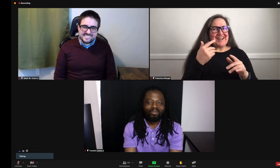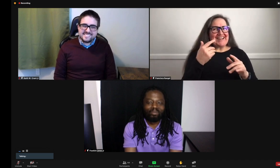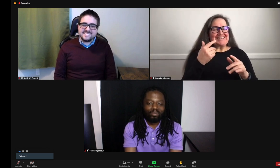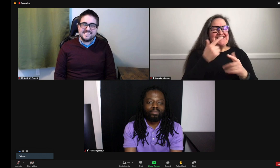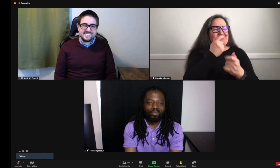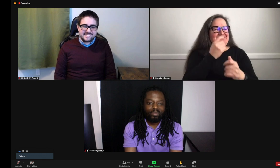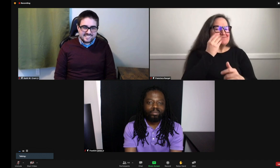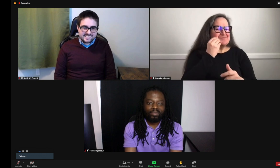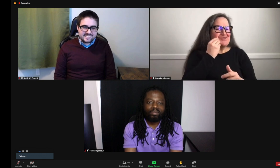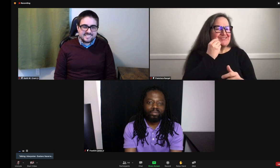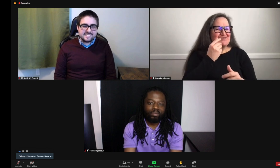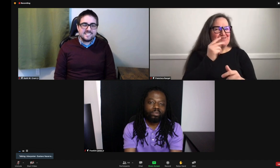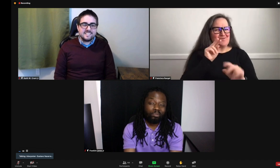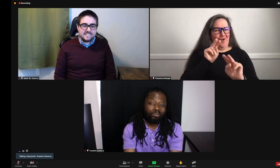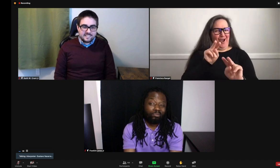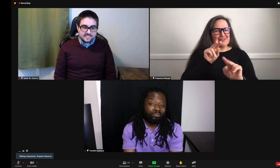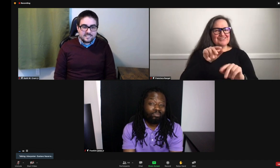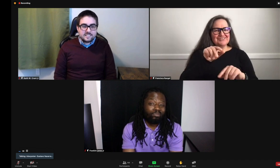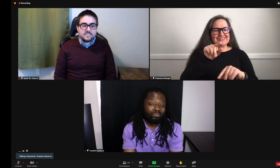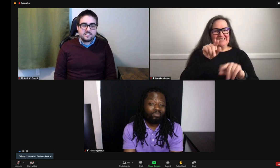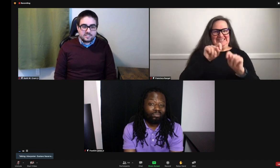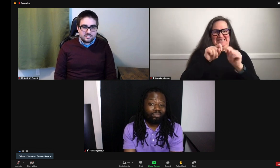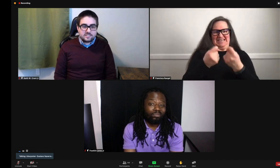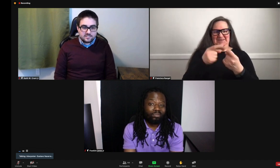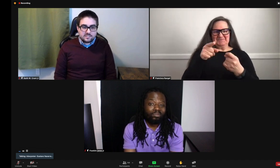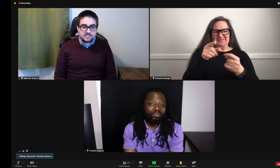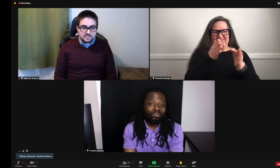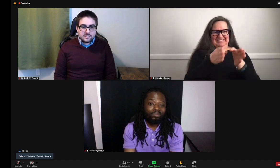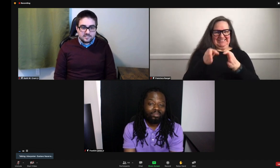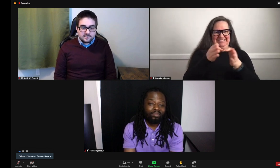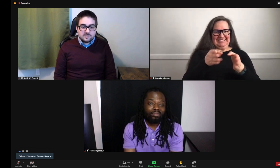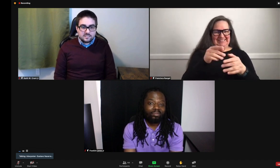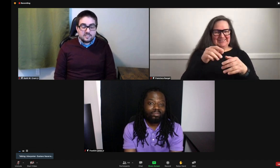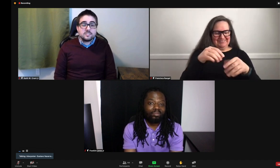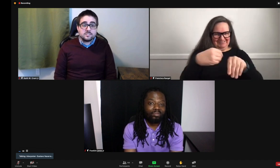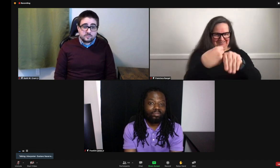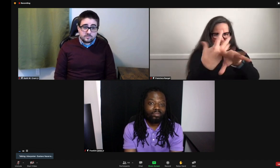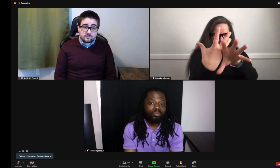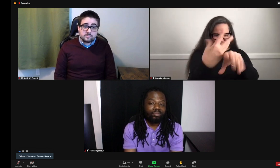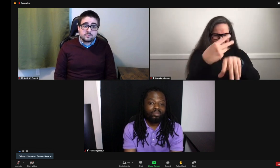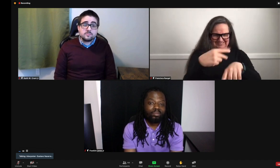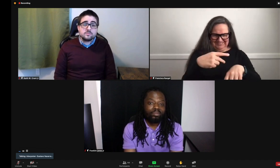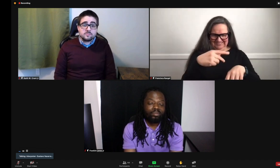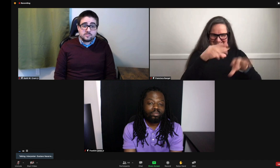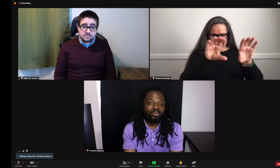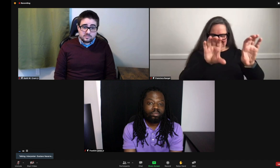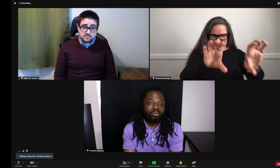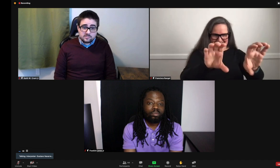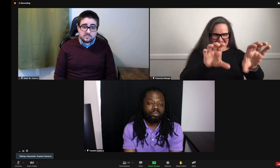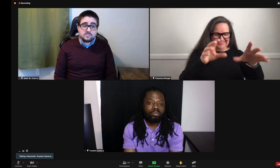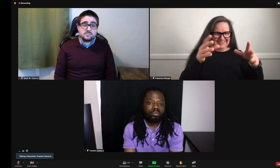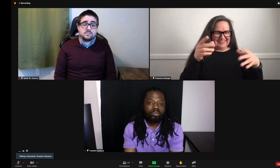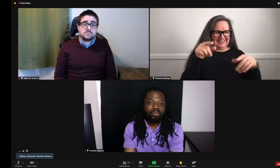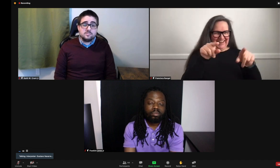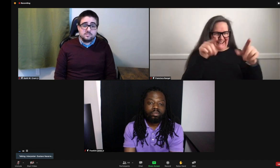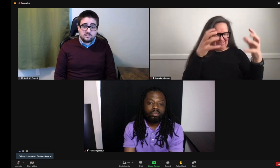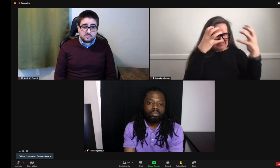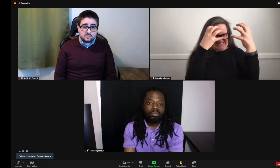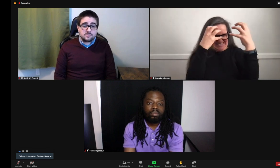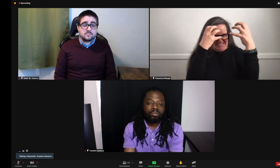I knew I was going to, I went alone to Gallaudet just to make sure that I was, everyone was safe due to COVID. And then during the filming, when